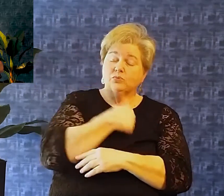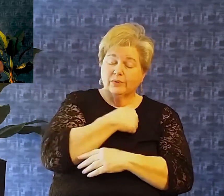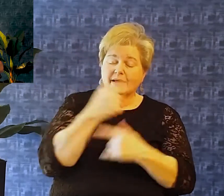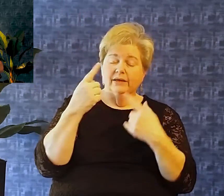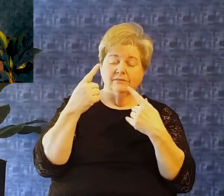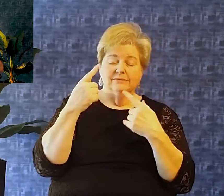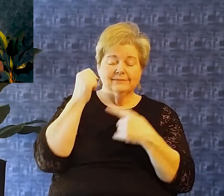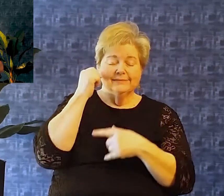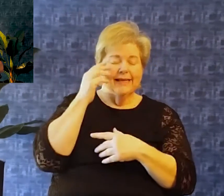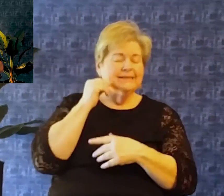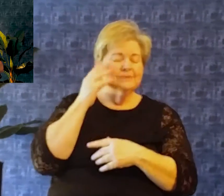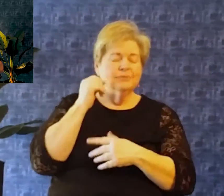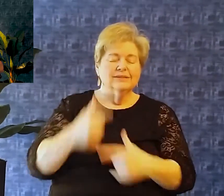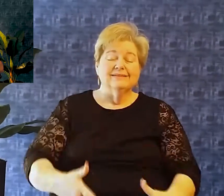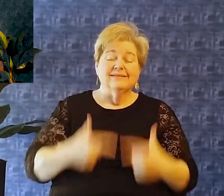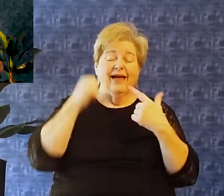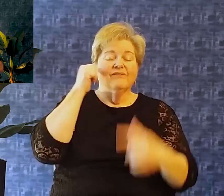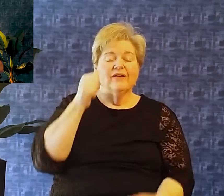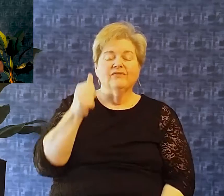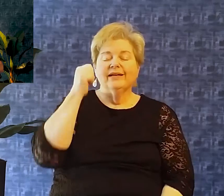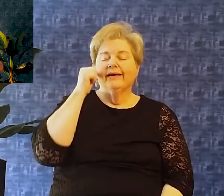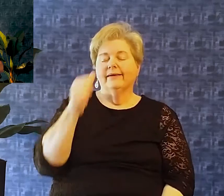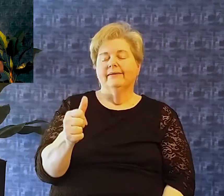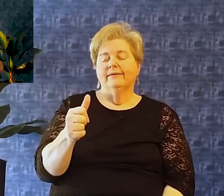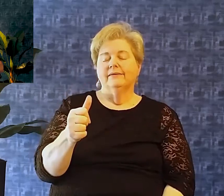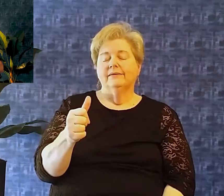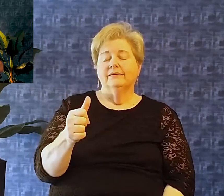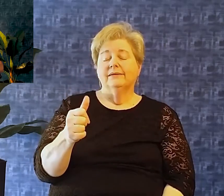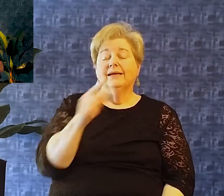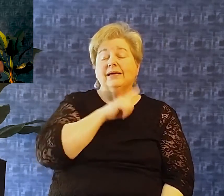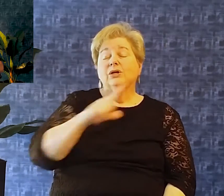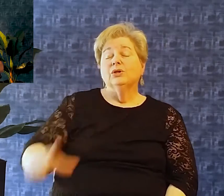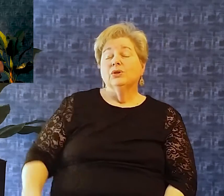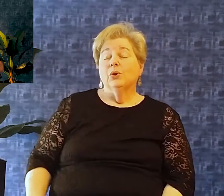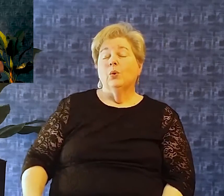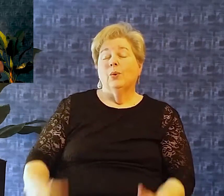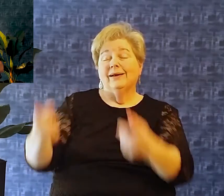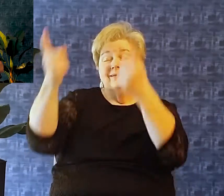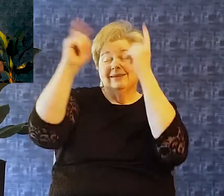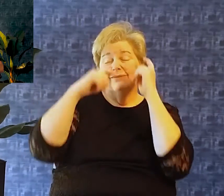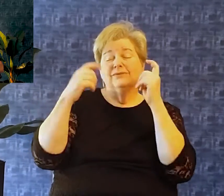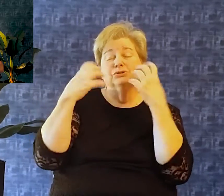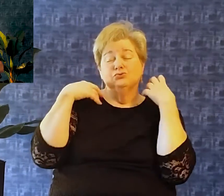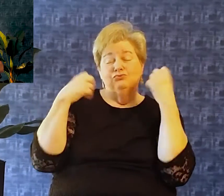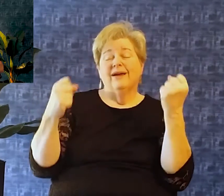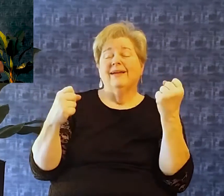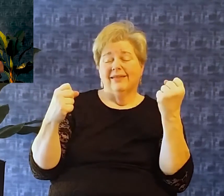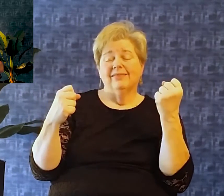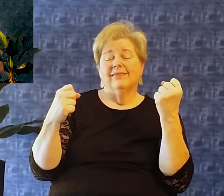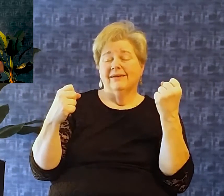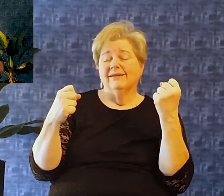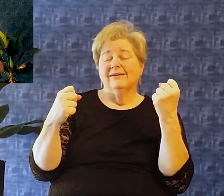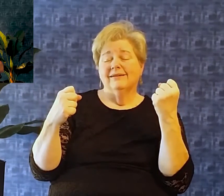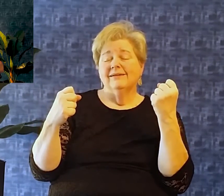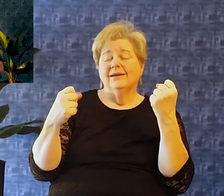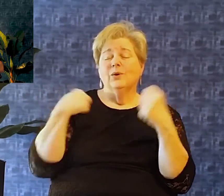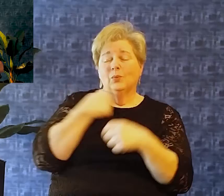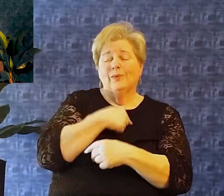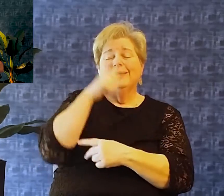you As we go through our daily lives And Lord we do beseech you God give us strength Give